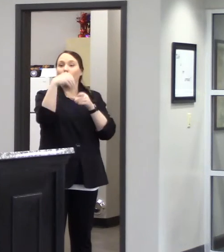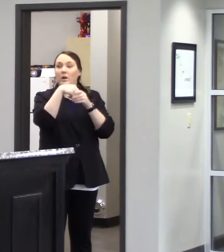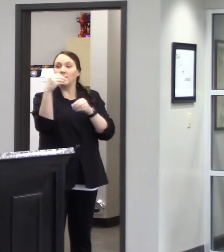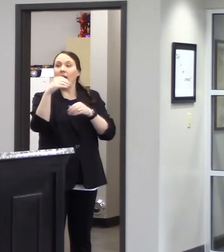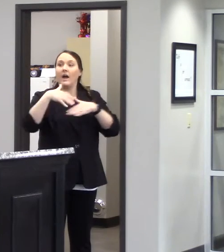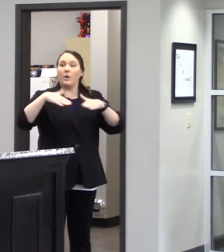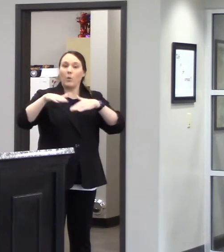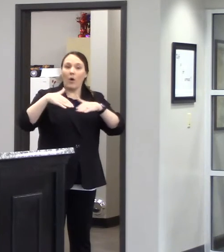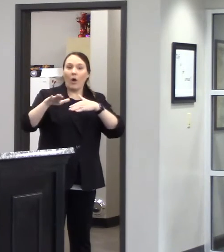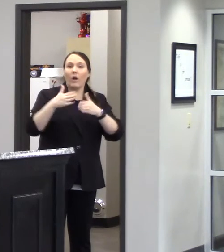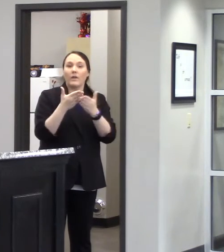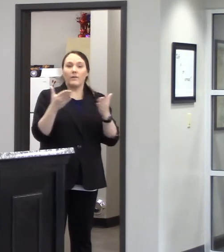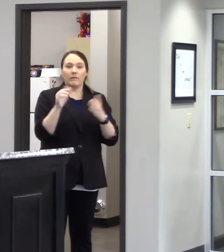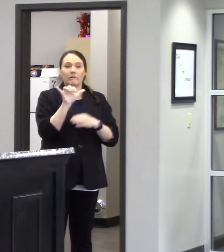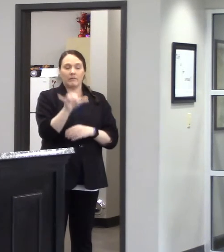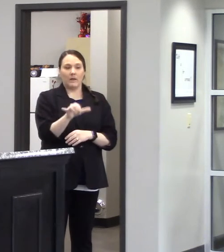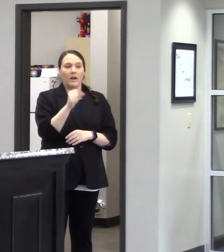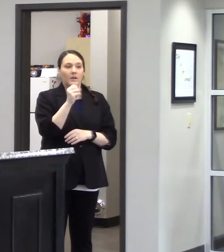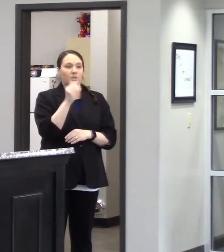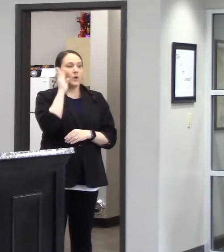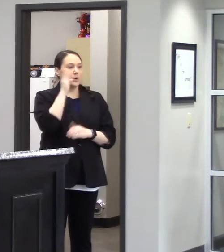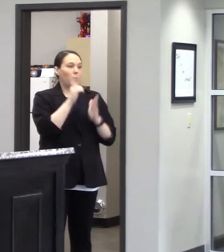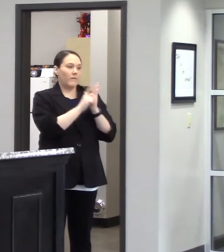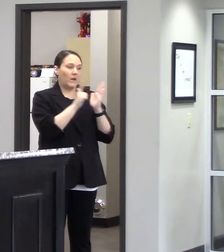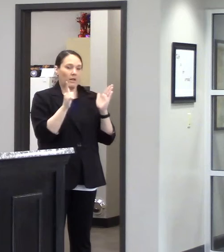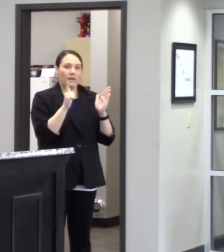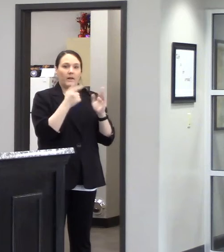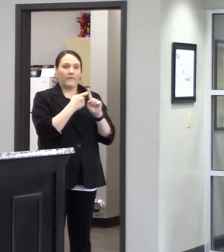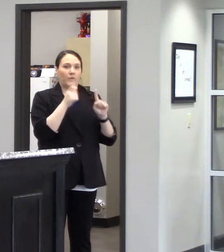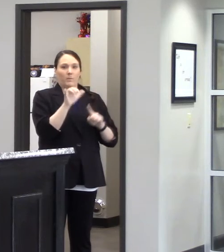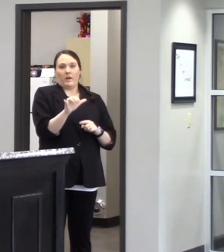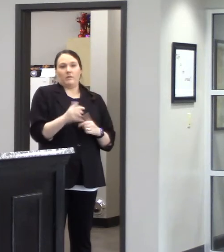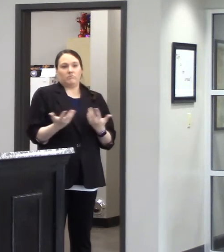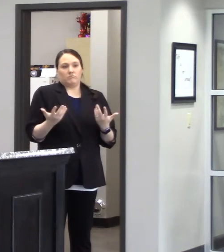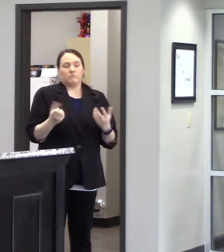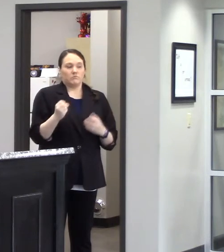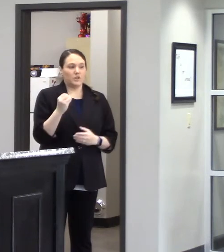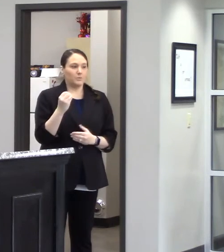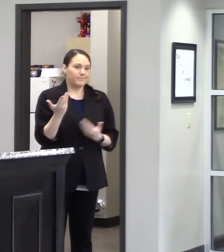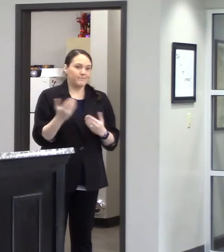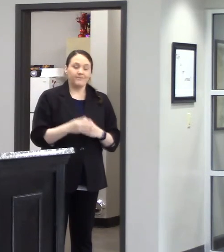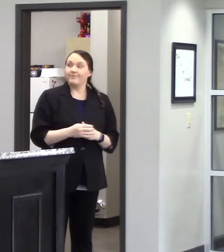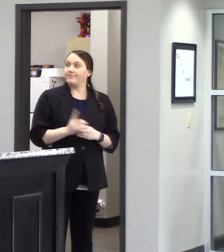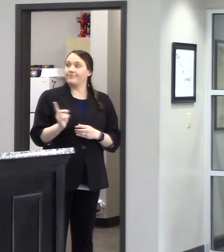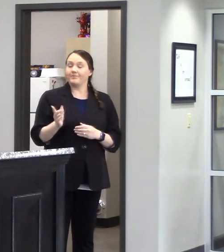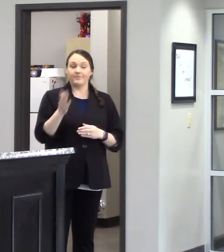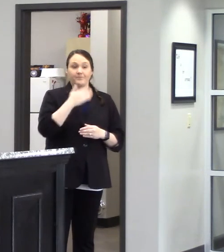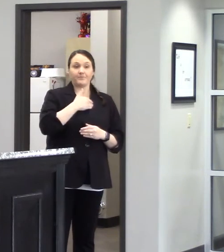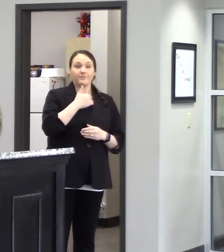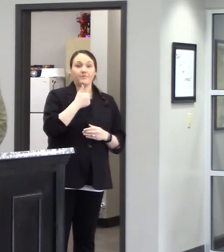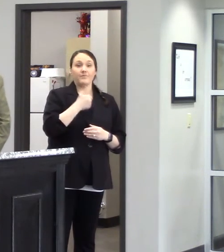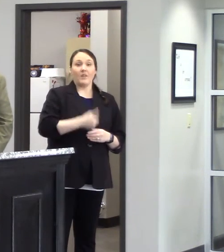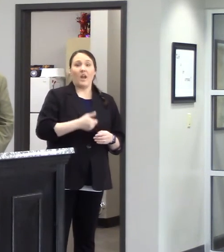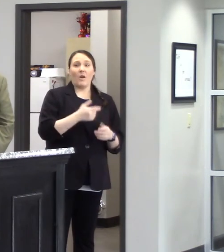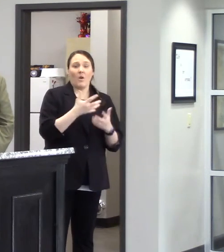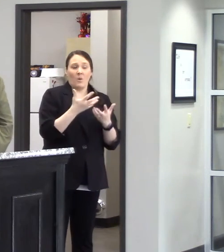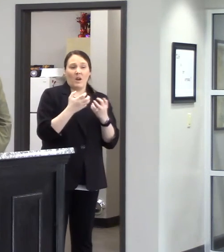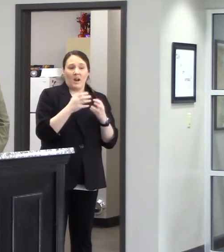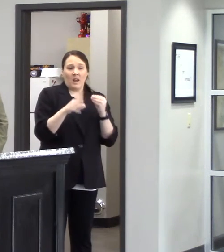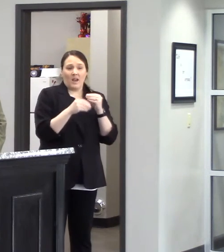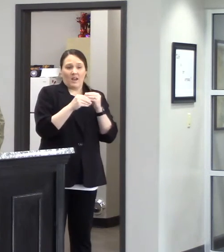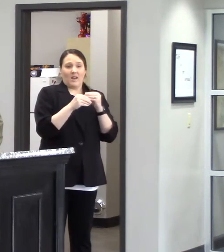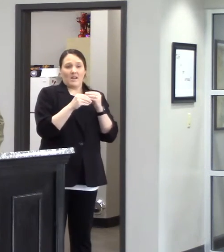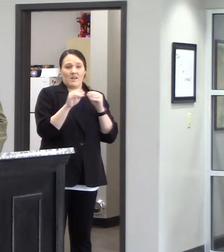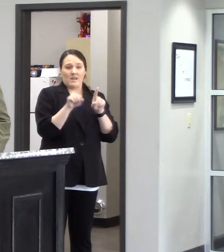things like that so you're going to violate it just from that regard so and i would add too i mean i would